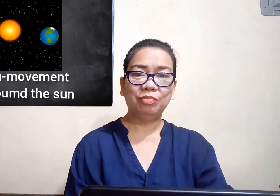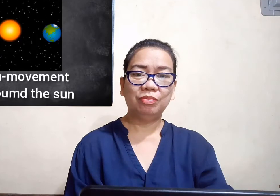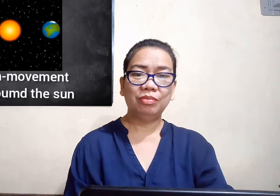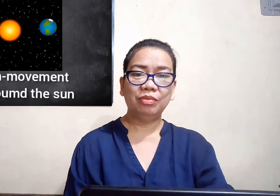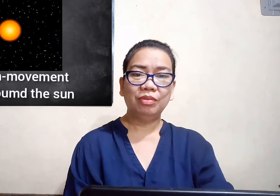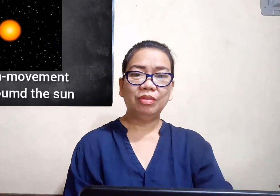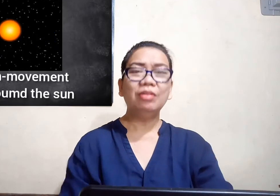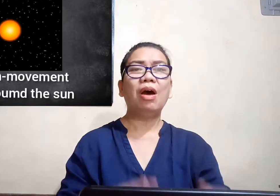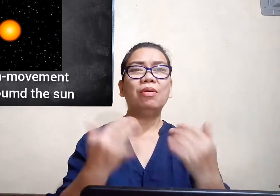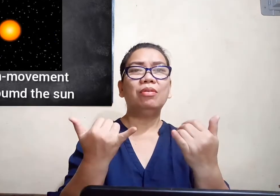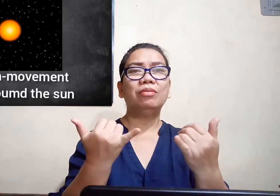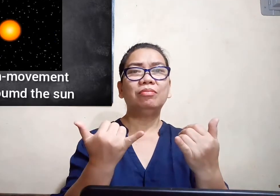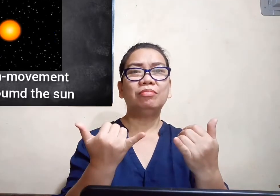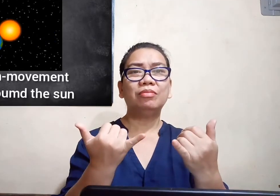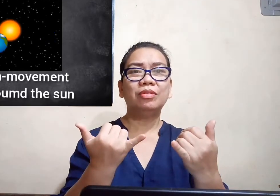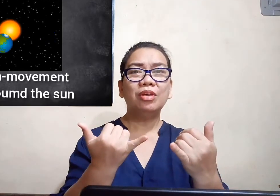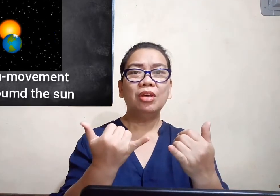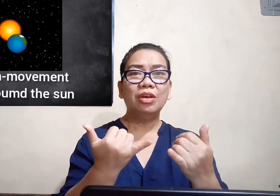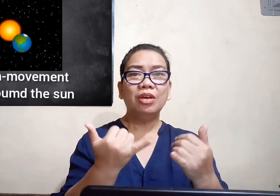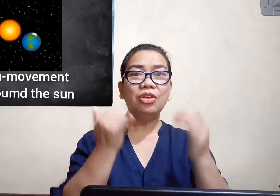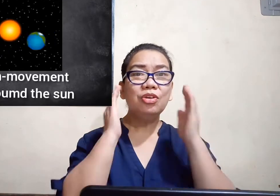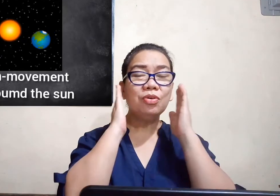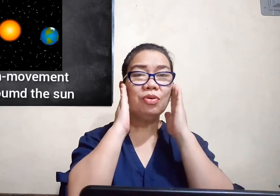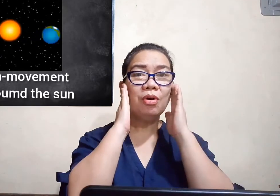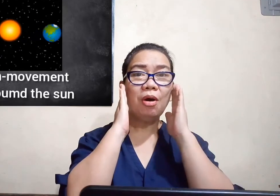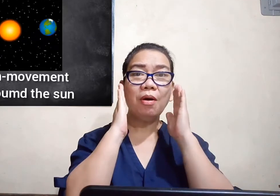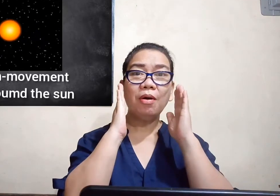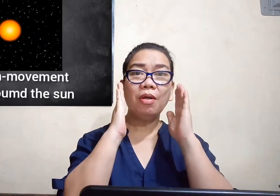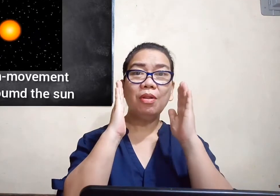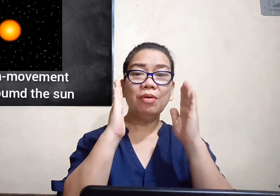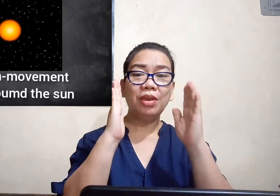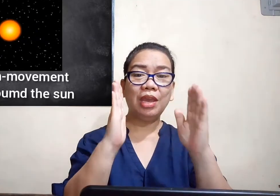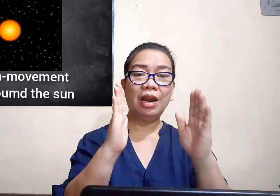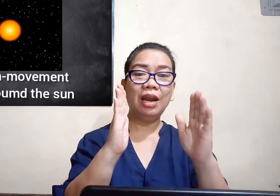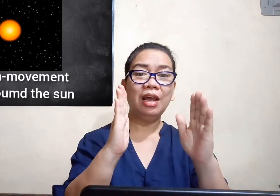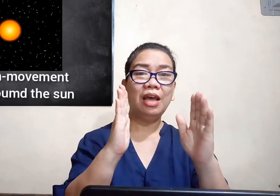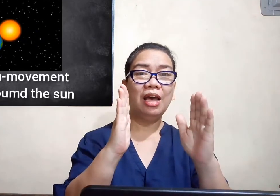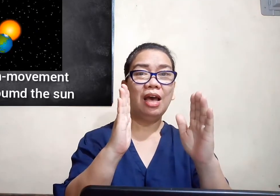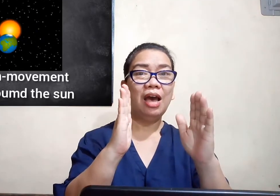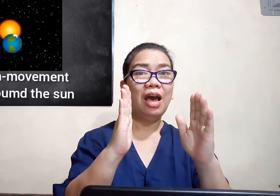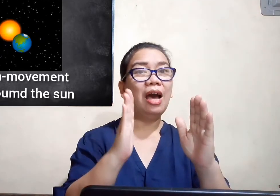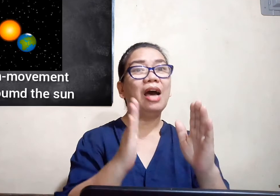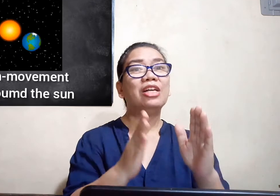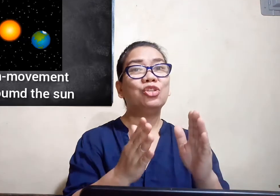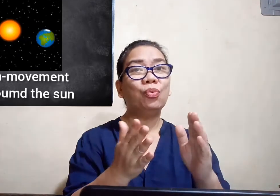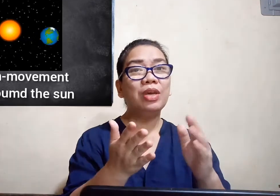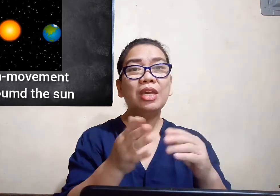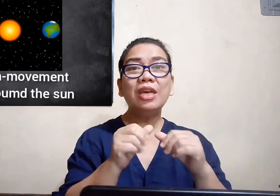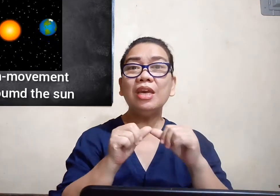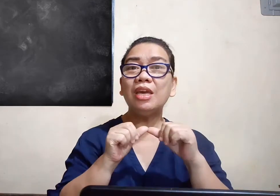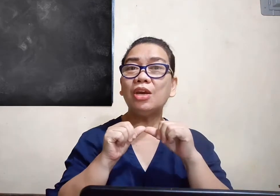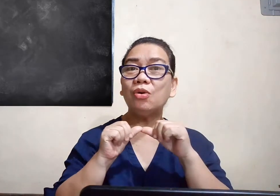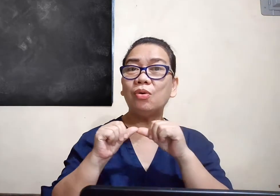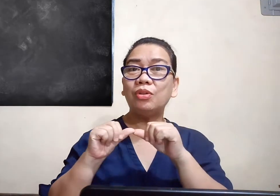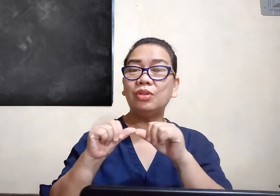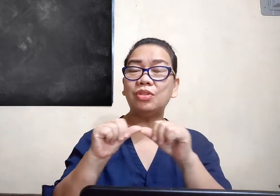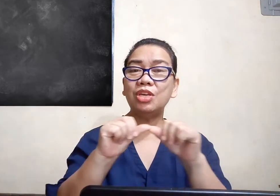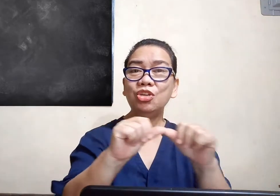now you look here as we continue